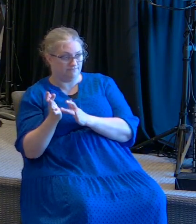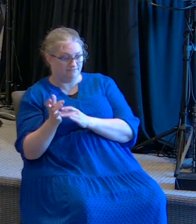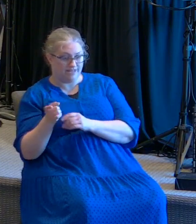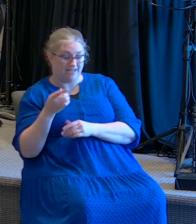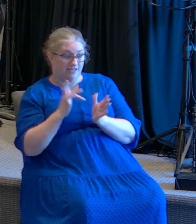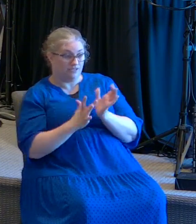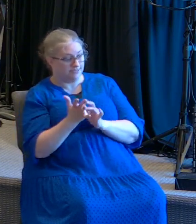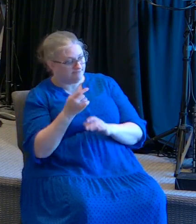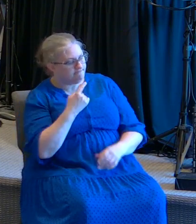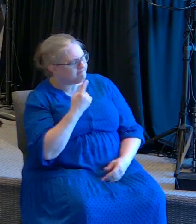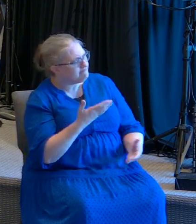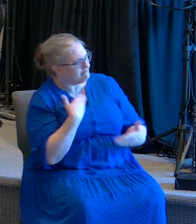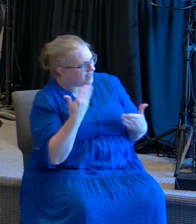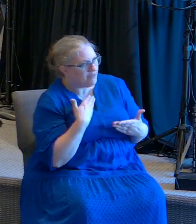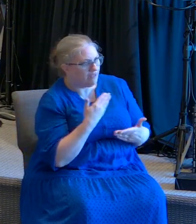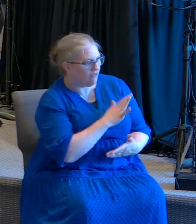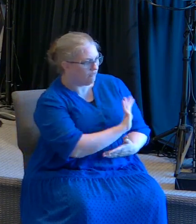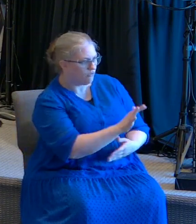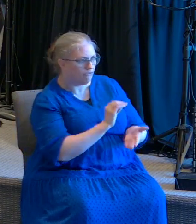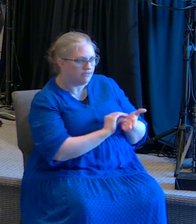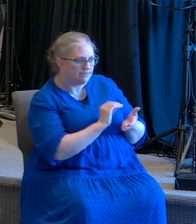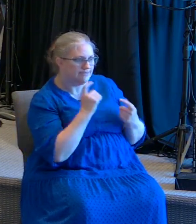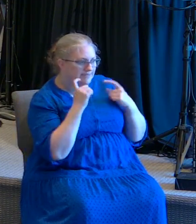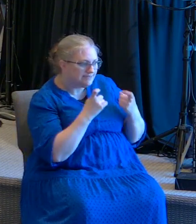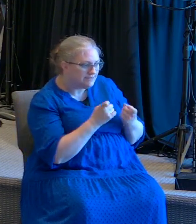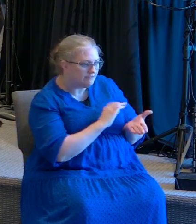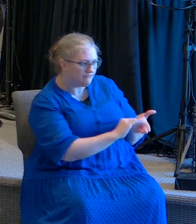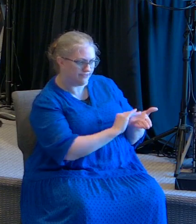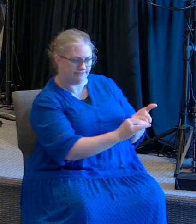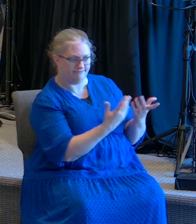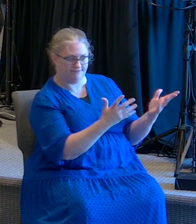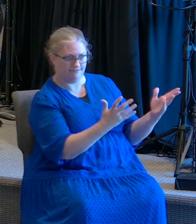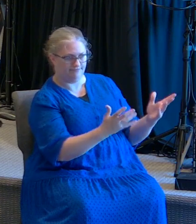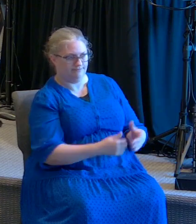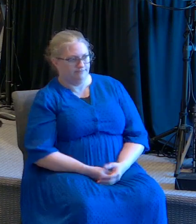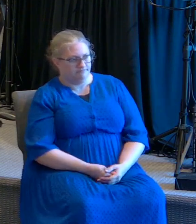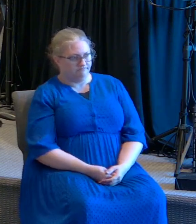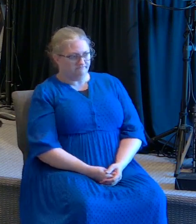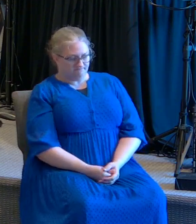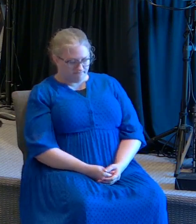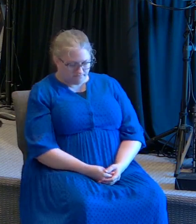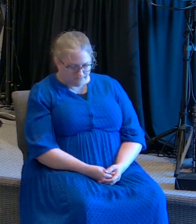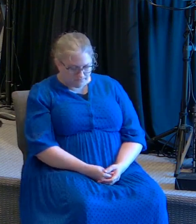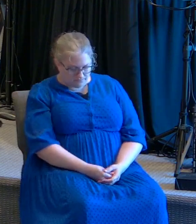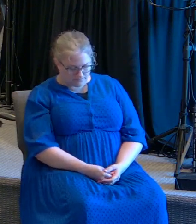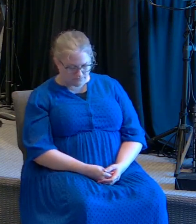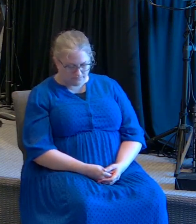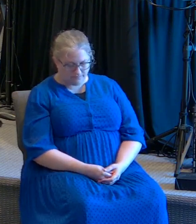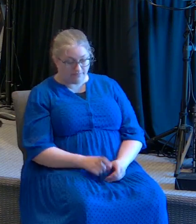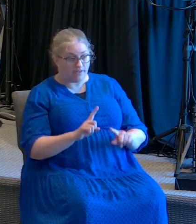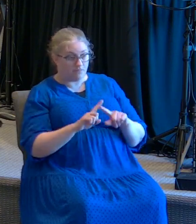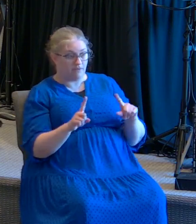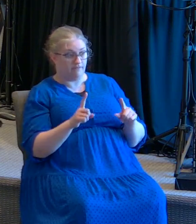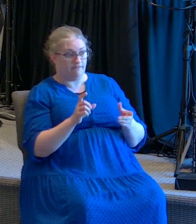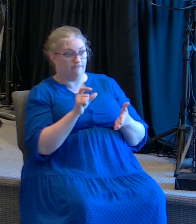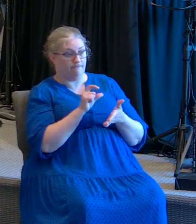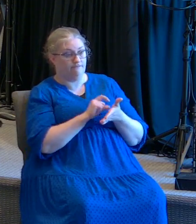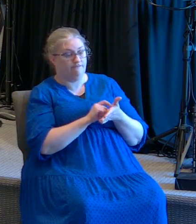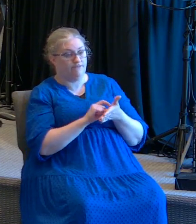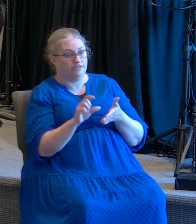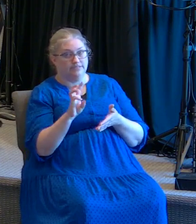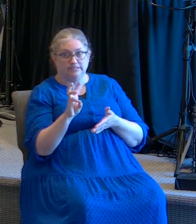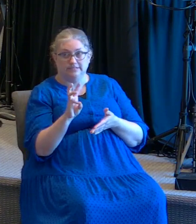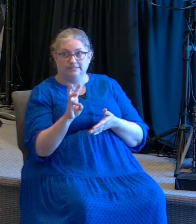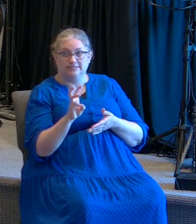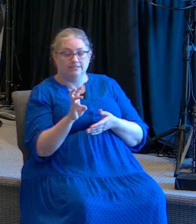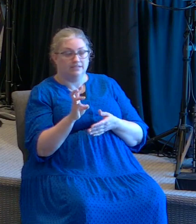Y dice que lo llevaron a Jesús, y Jesús le dijo, ten ánimo, tus pecados que son perdonados. But in verse 6, he said that you